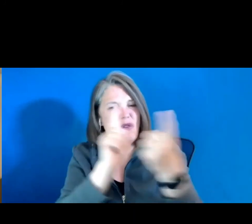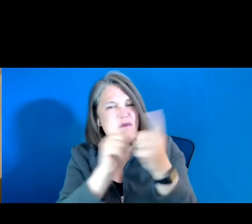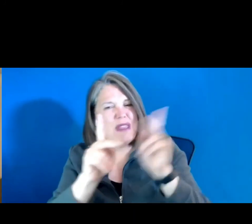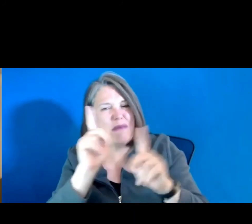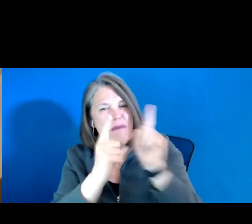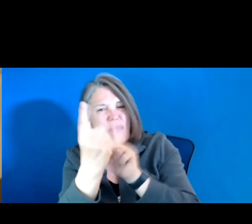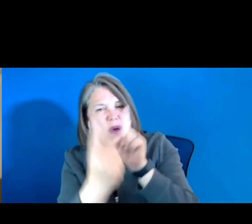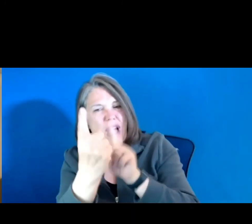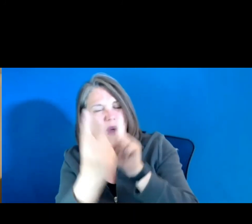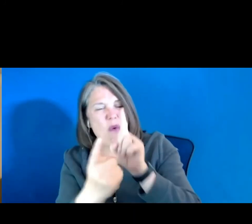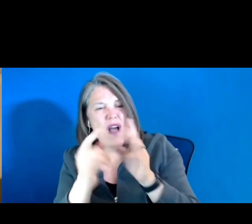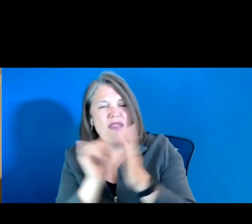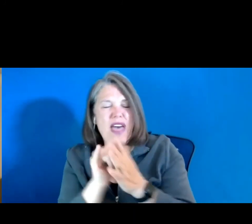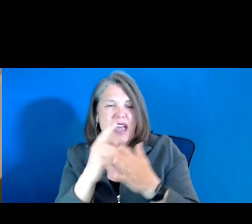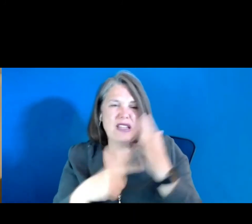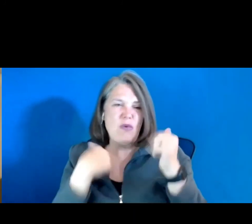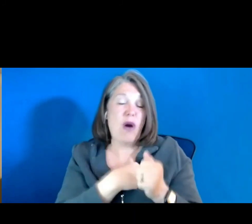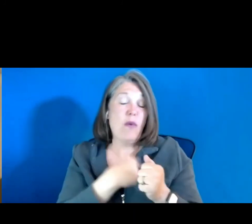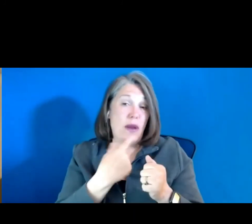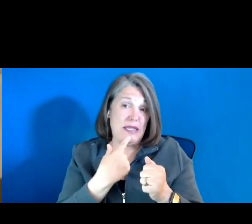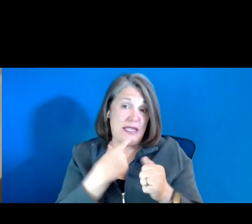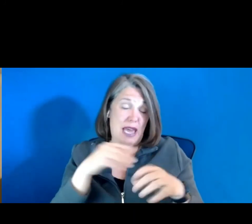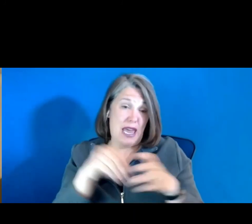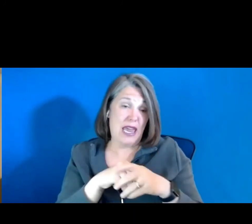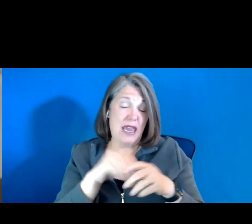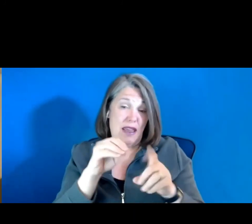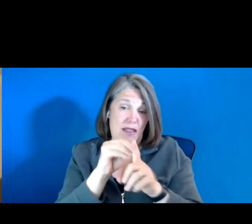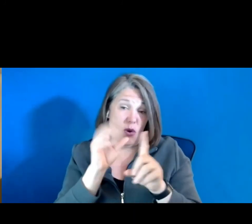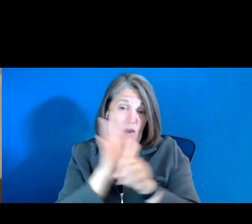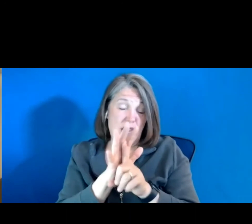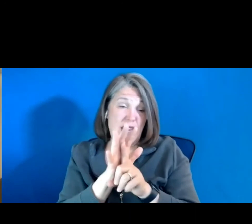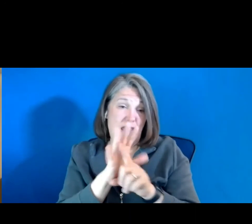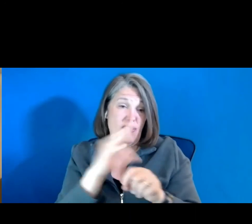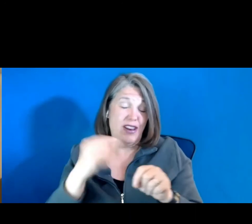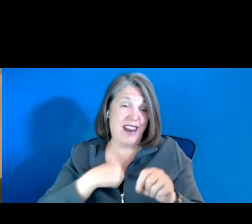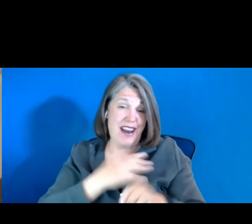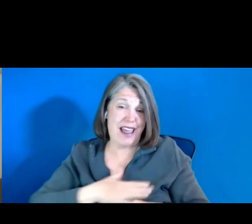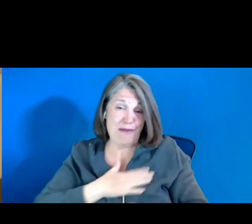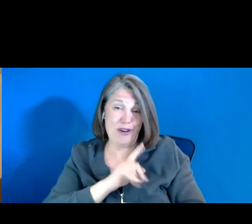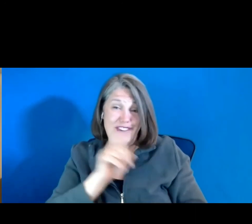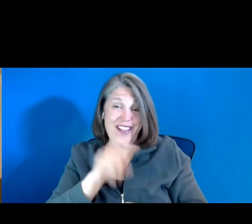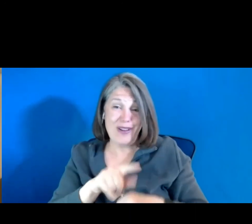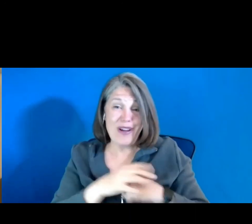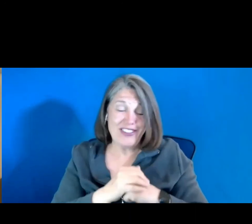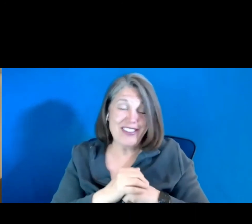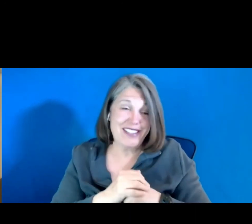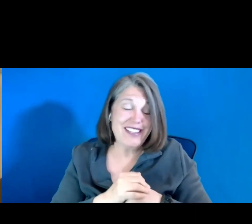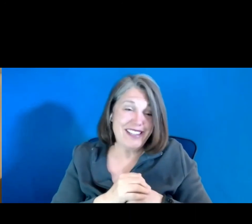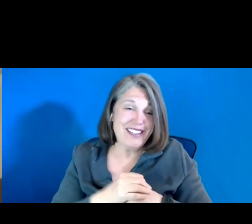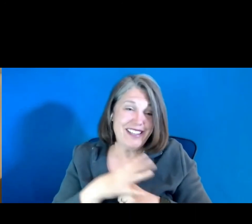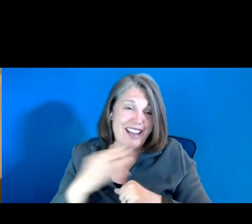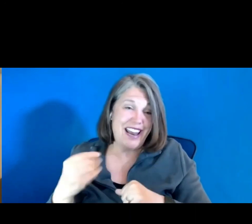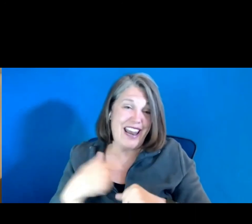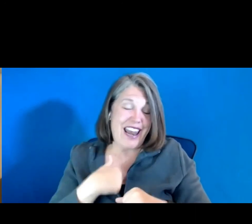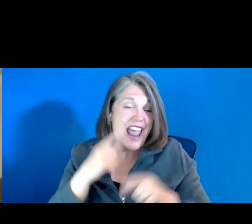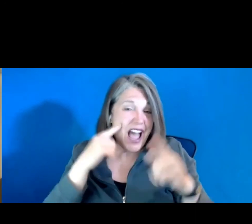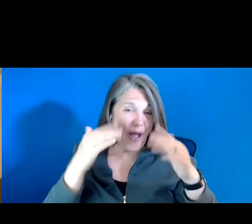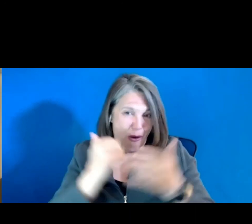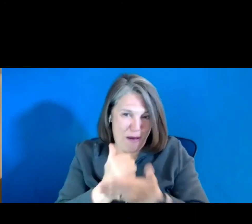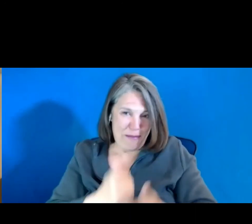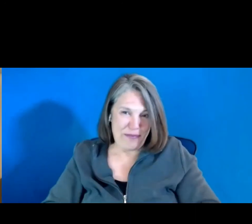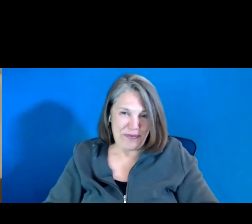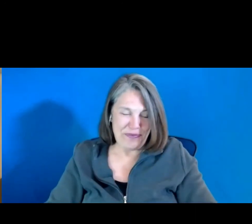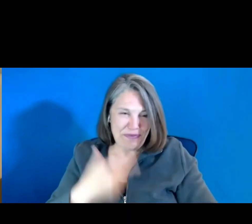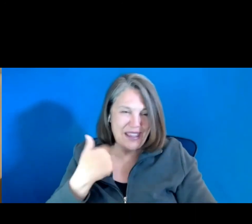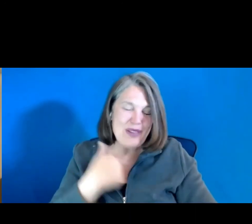-one, that's, that's what we would say in the orientation, and I appreciate the question, and I, I hope it helps, because